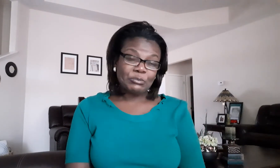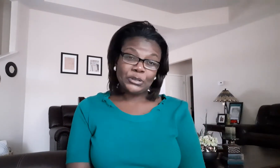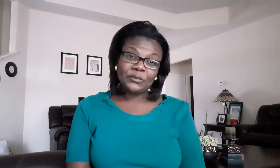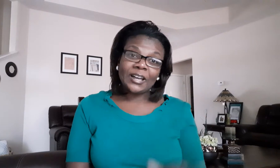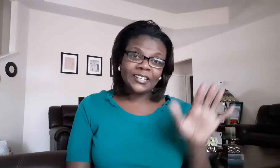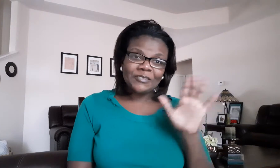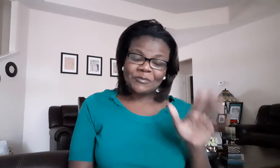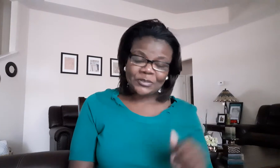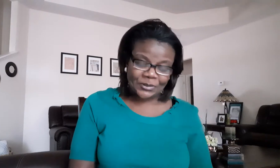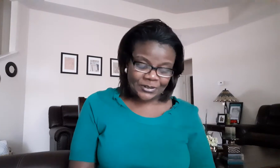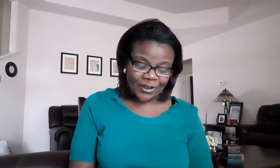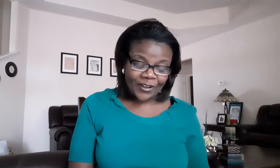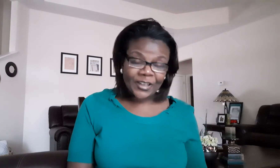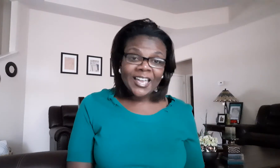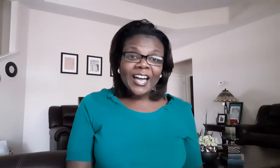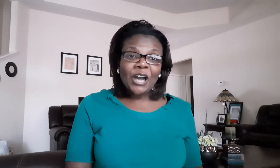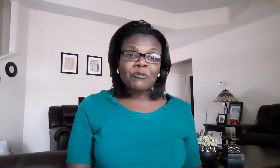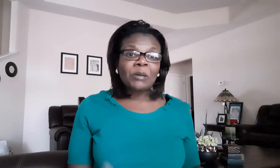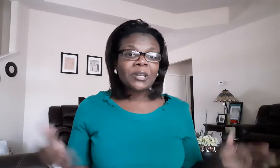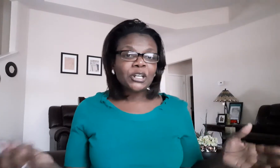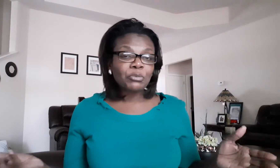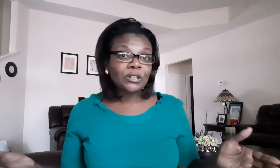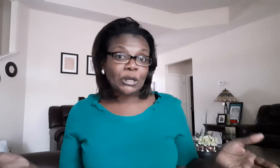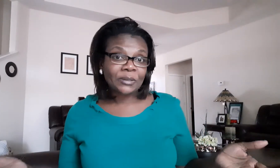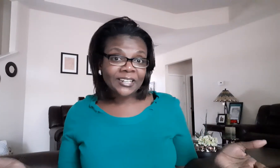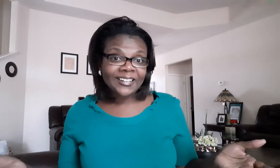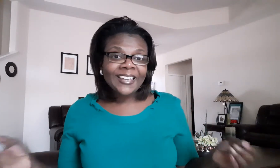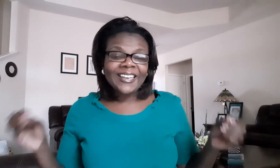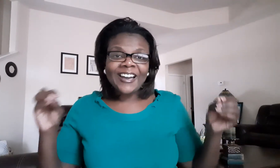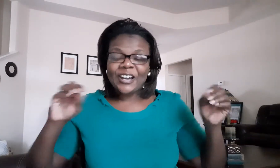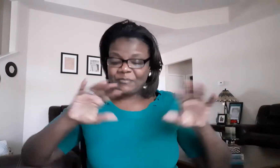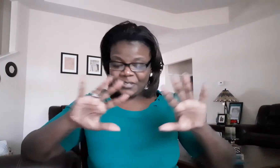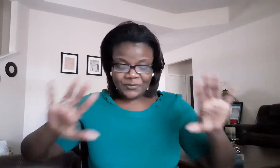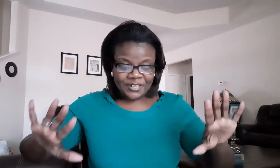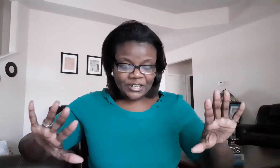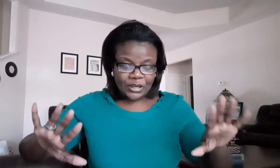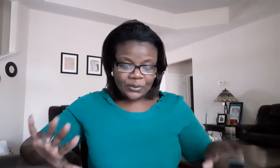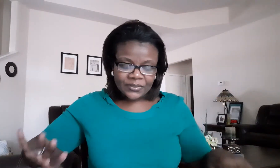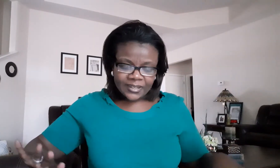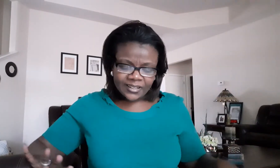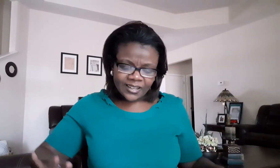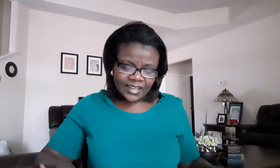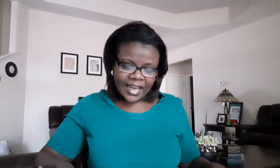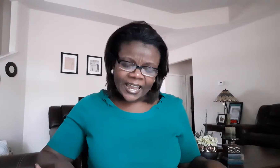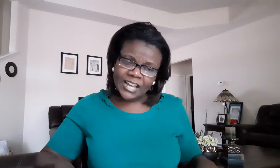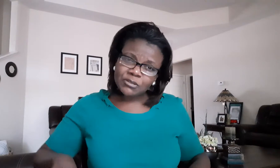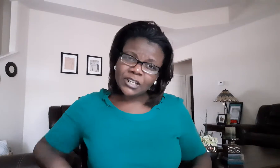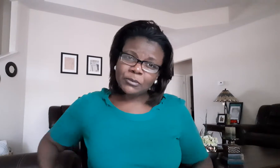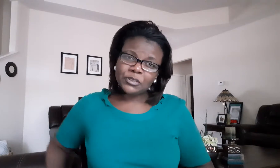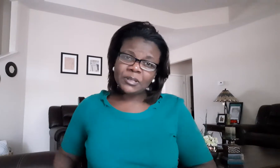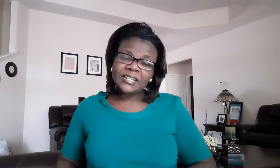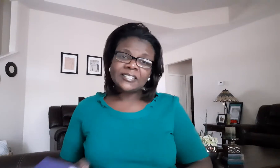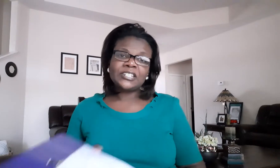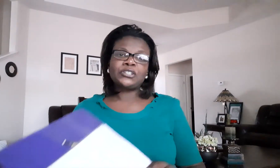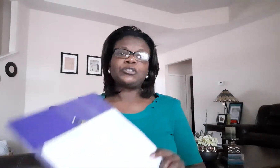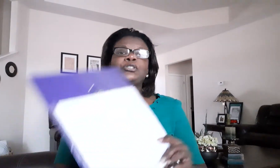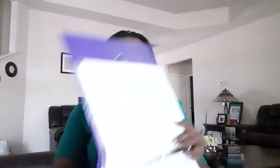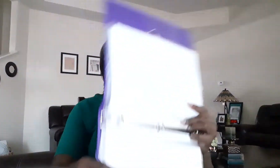beautiful i love him so y'all um well i'm not gonna prolong it um this video i'm actually gonna split this into two